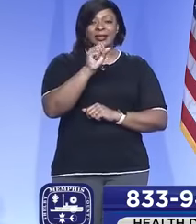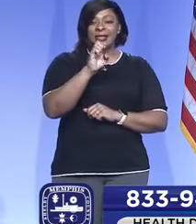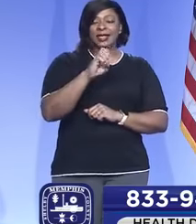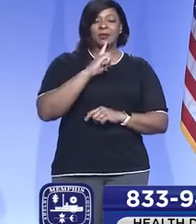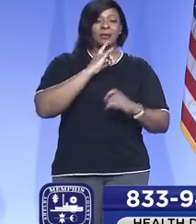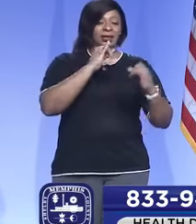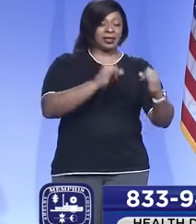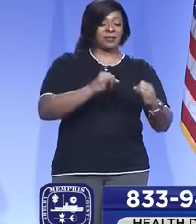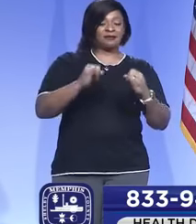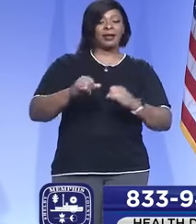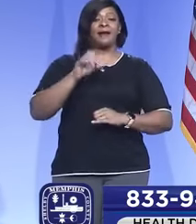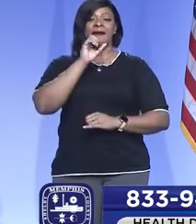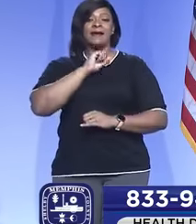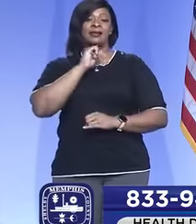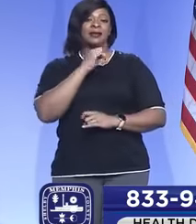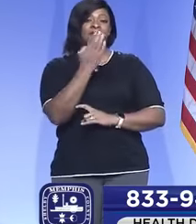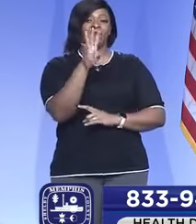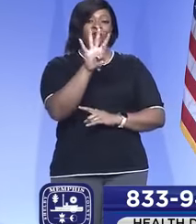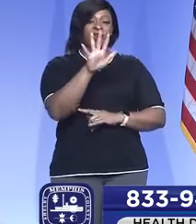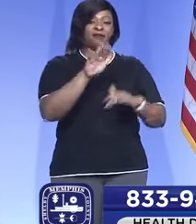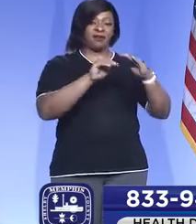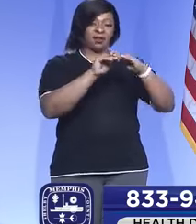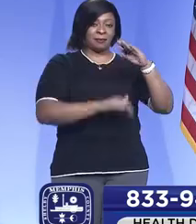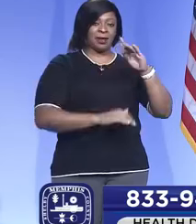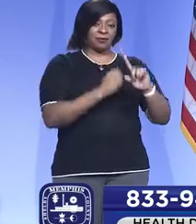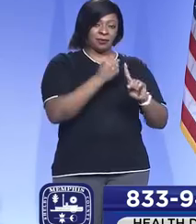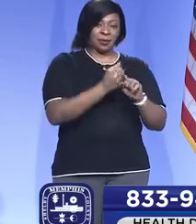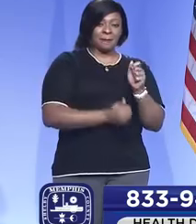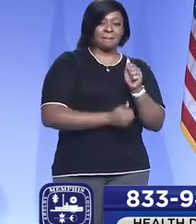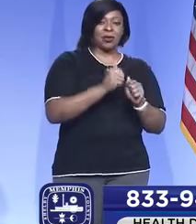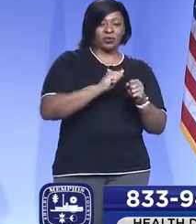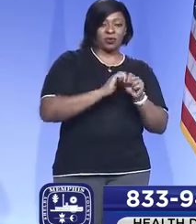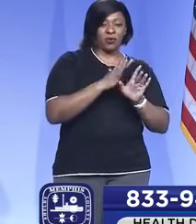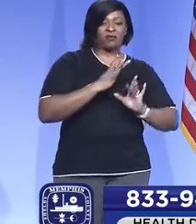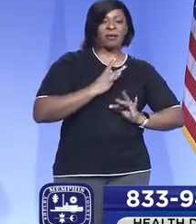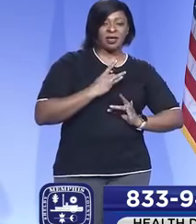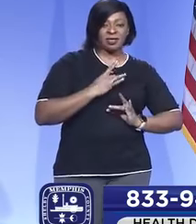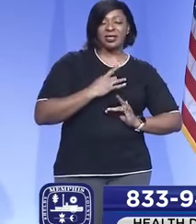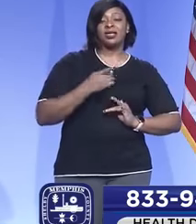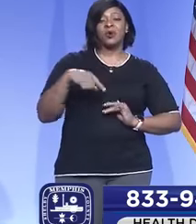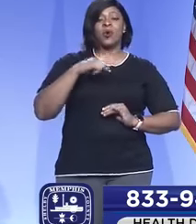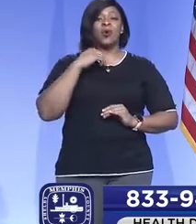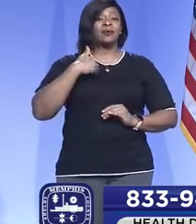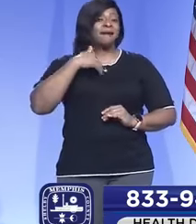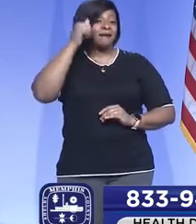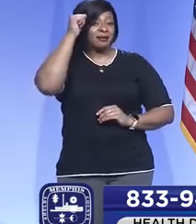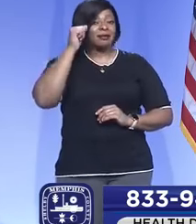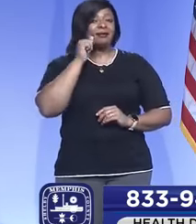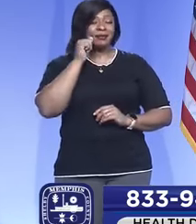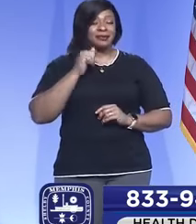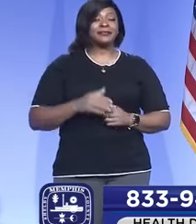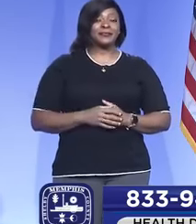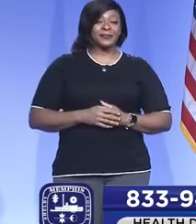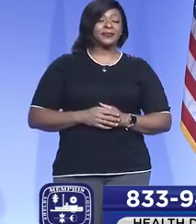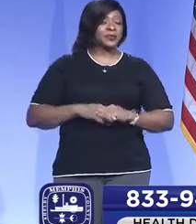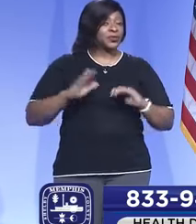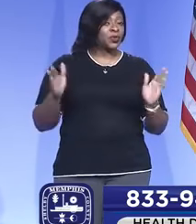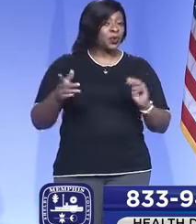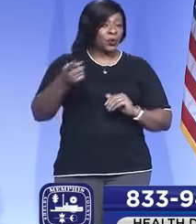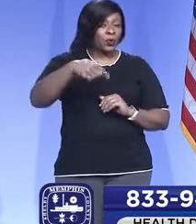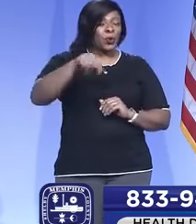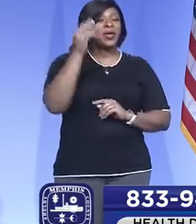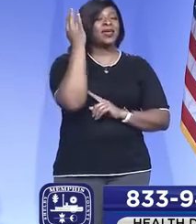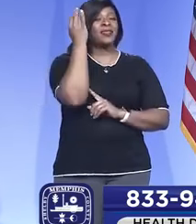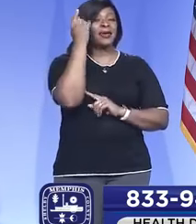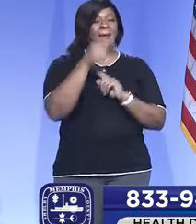individuals younger than age 45. So, for those of you who are young adults, I really encourage you to